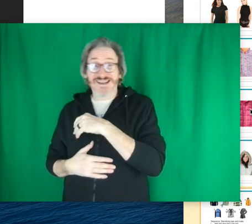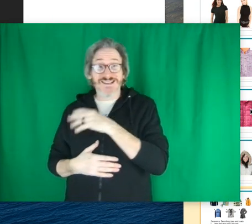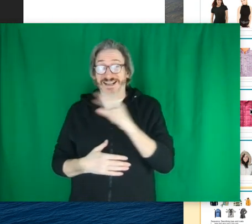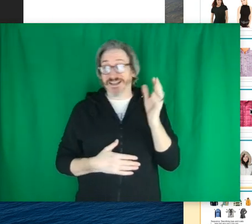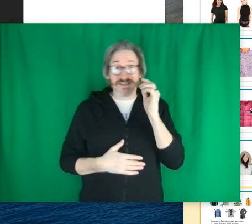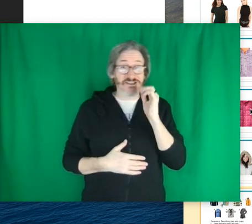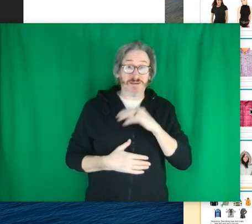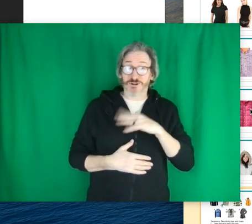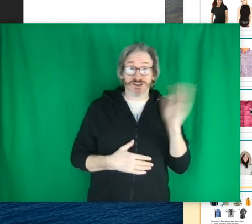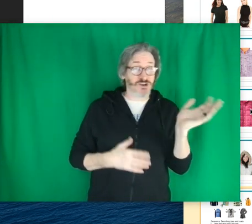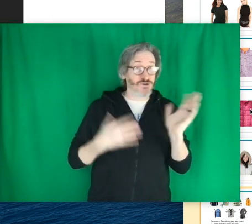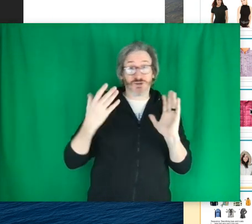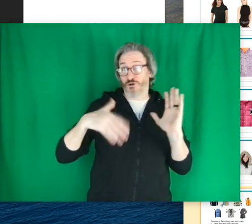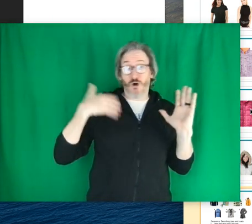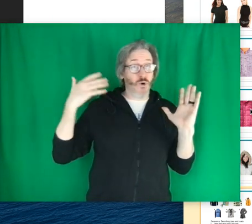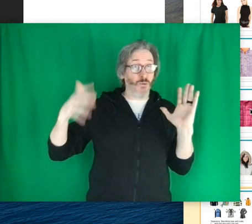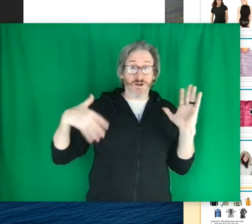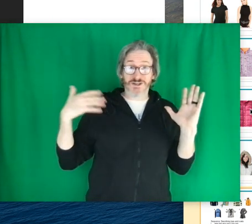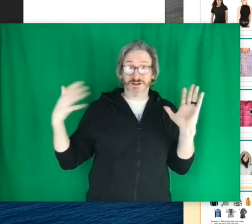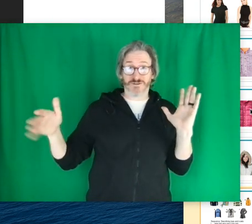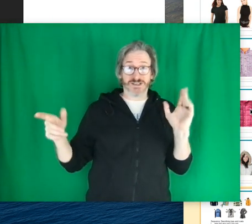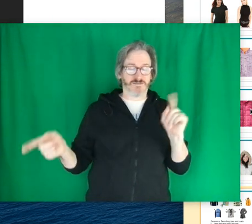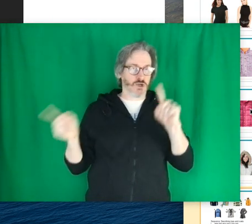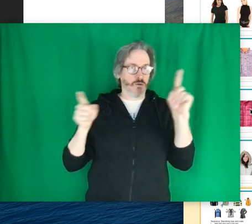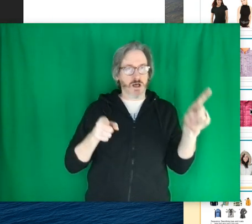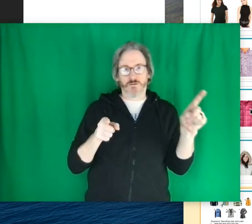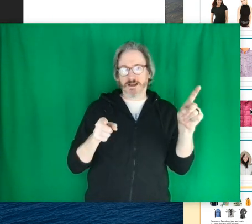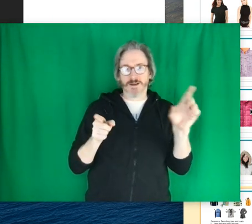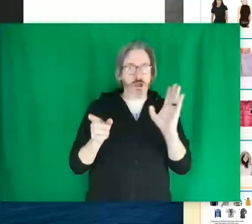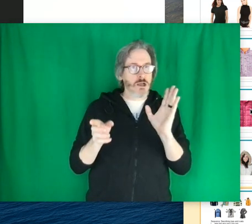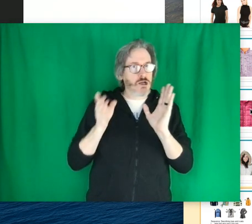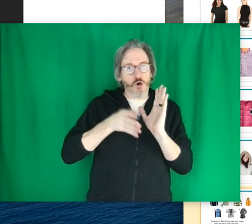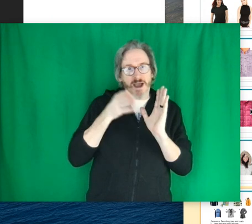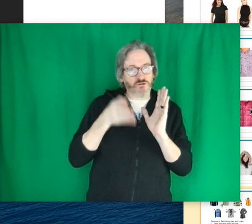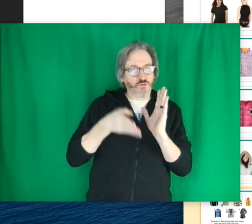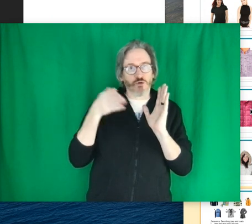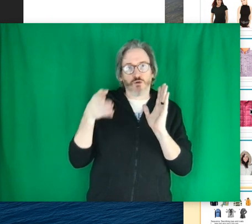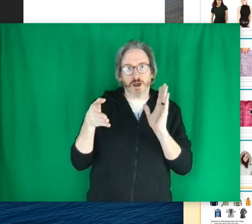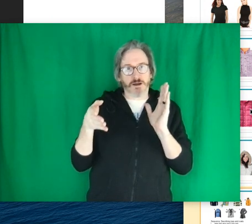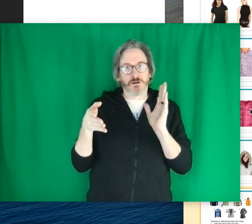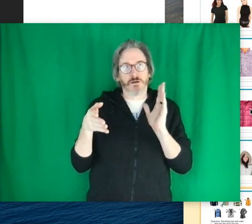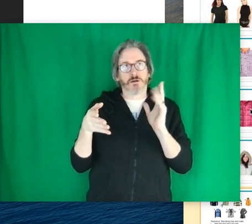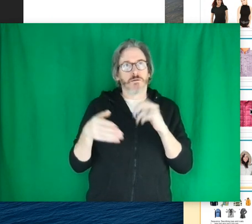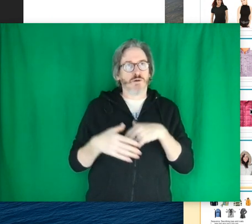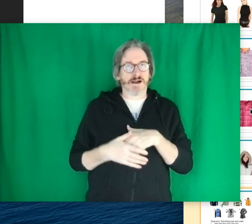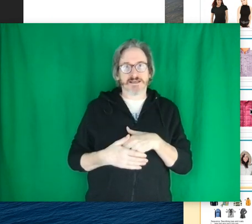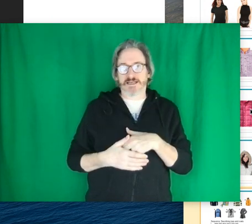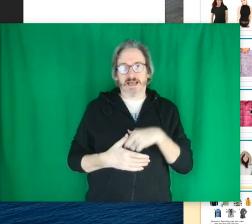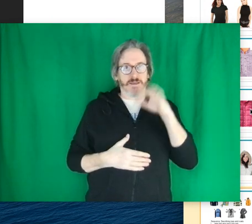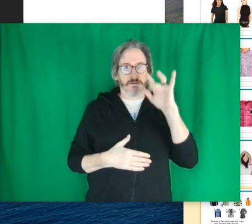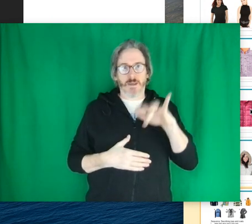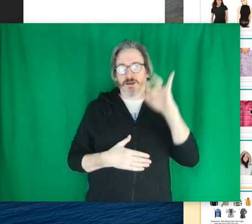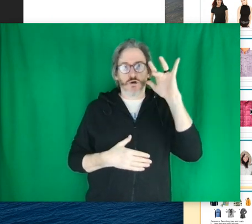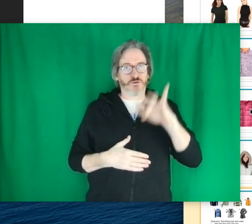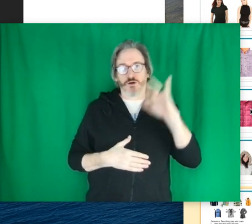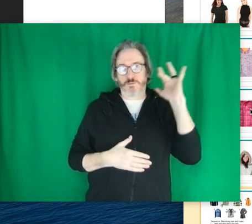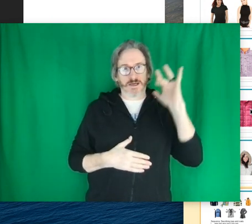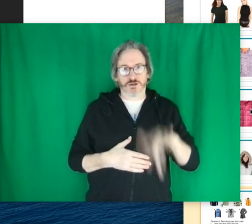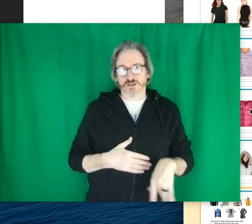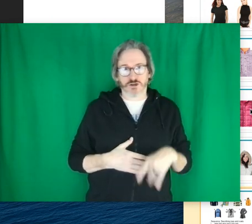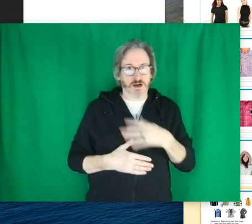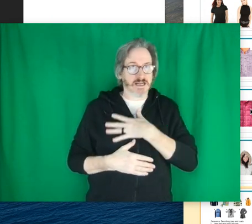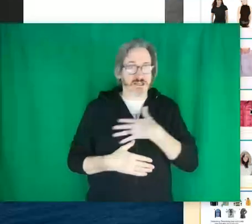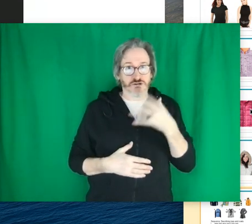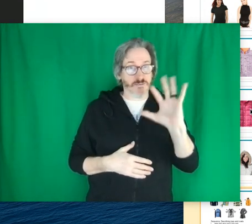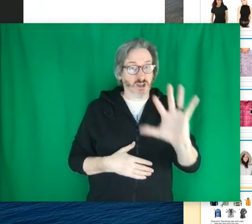And it's like, this chapter just goes through a whole bunch of different stuff. So I'll recommend, go back through and practice it, and then maybe go through your